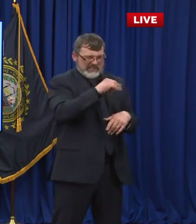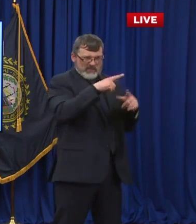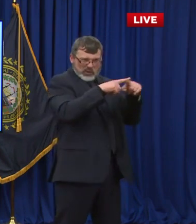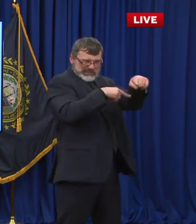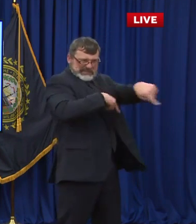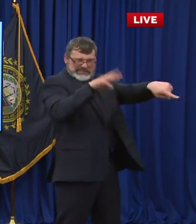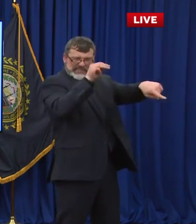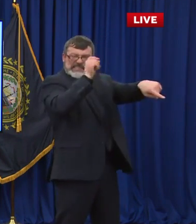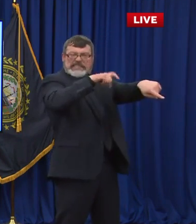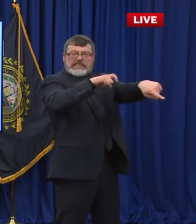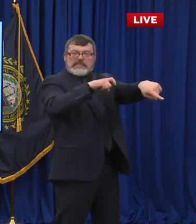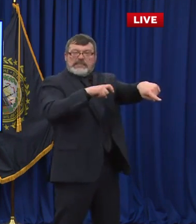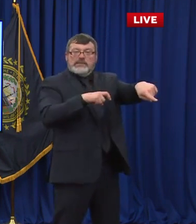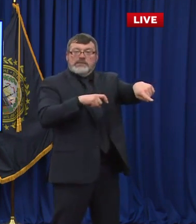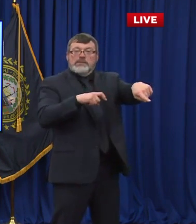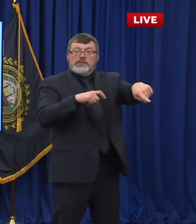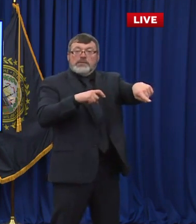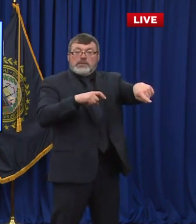a hospital.